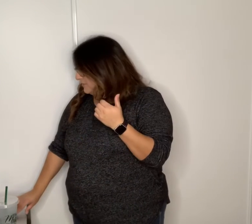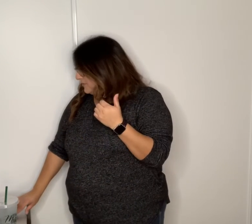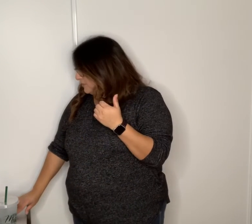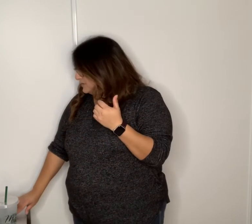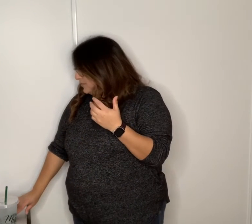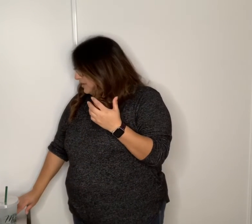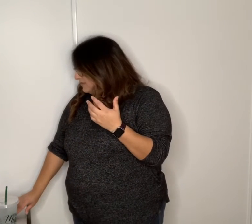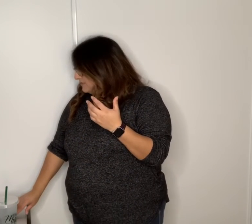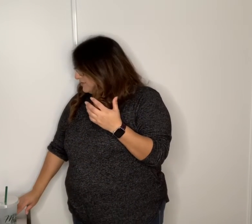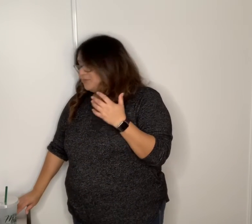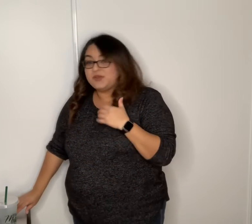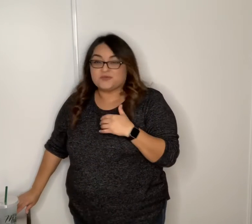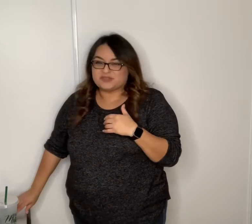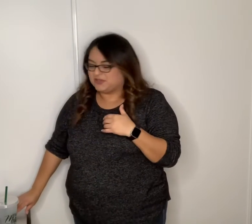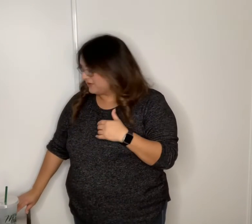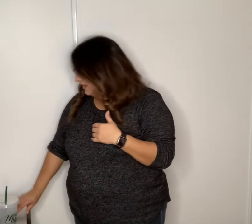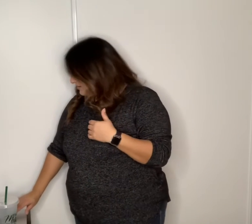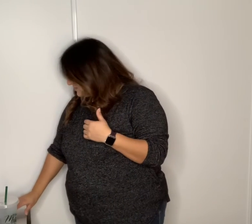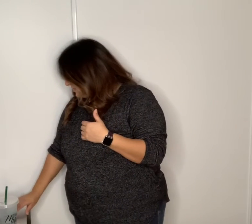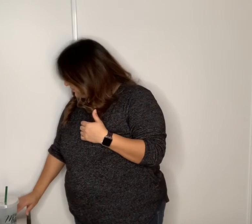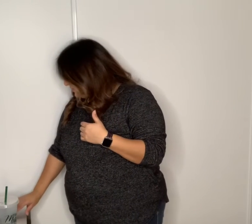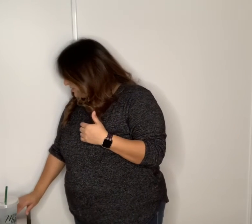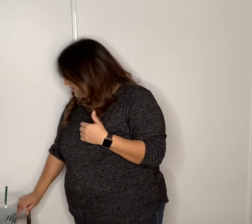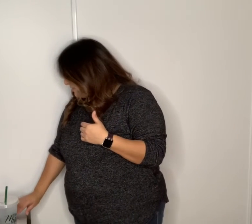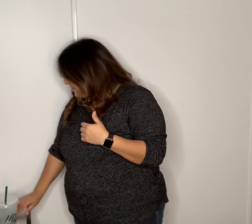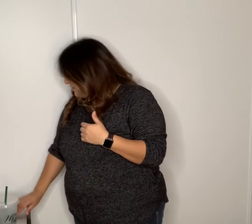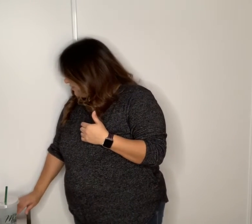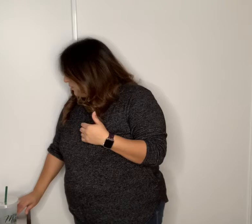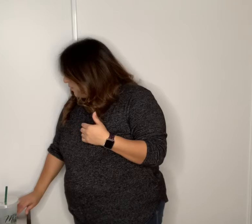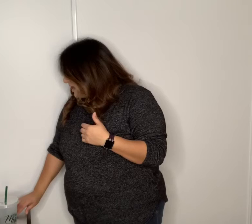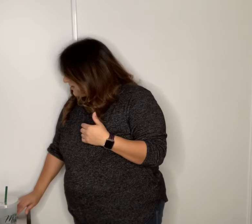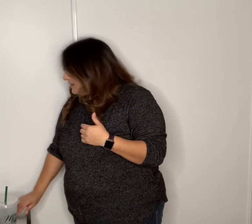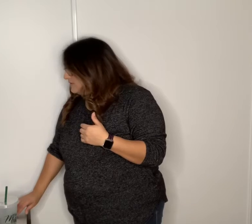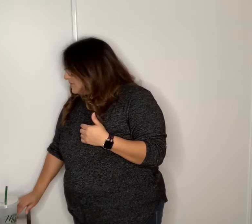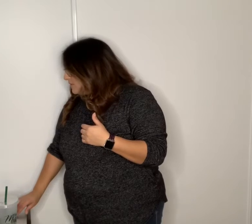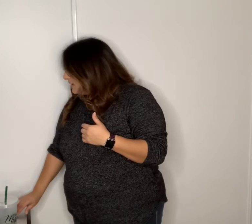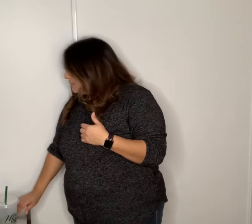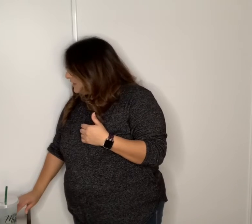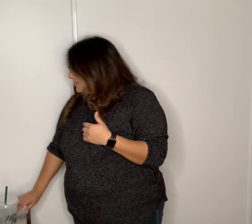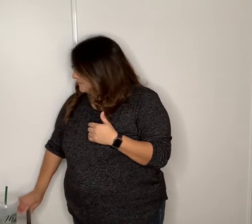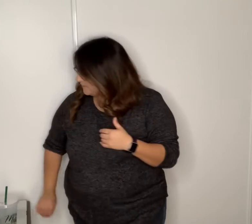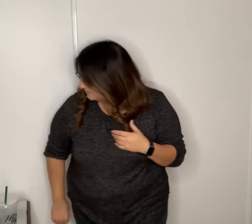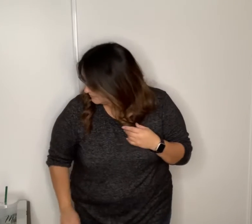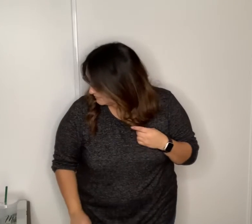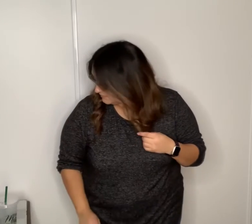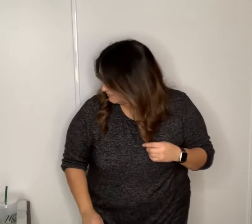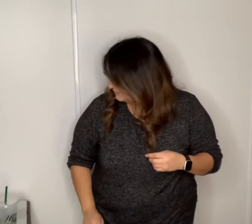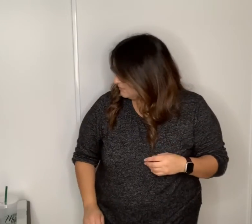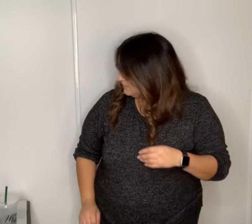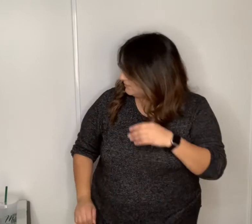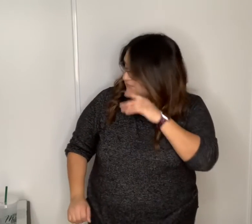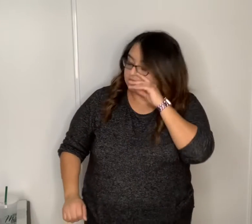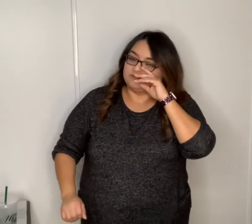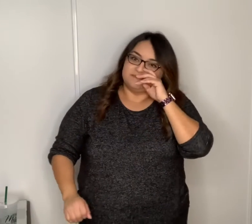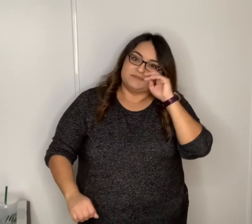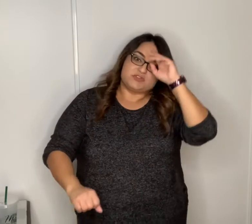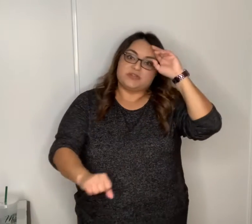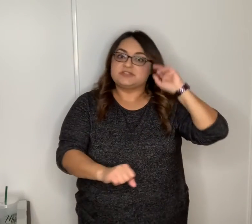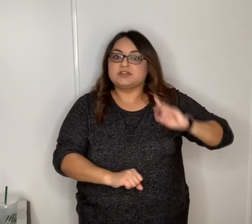my voice but bear with me okay so here we go wacky do re me so we're going to start